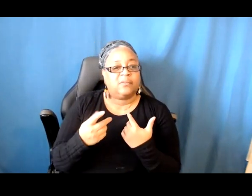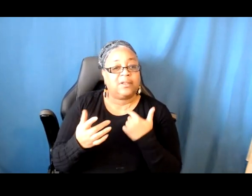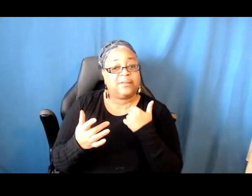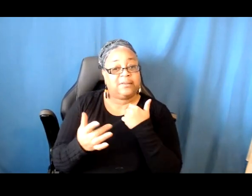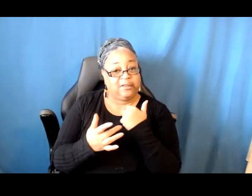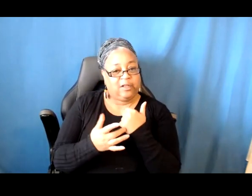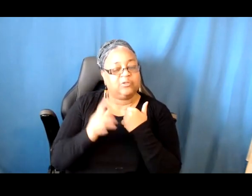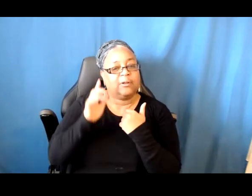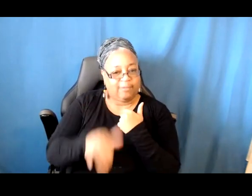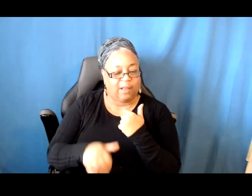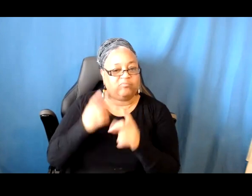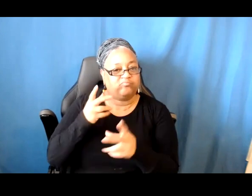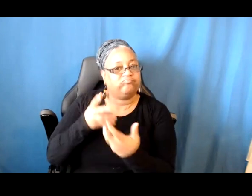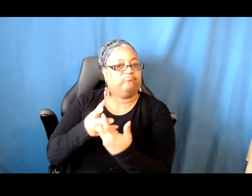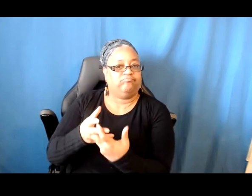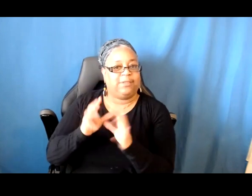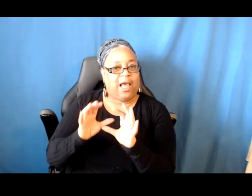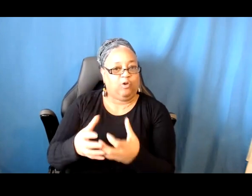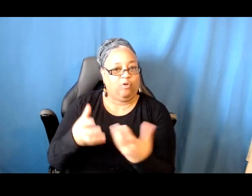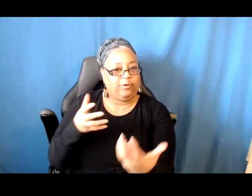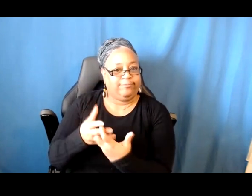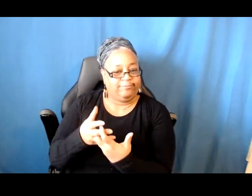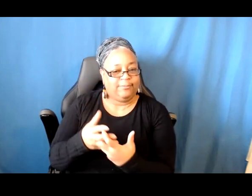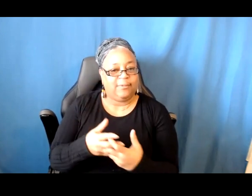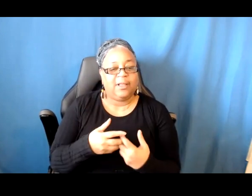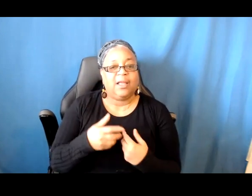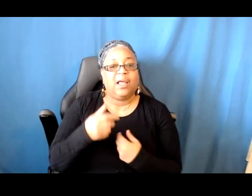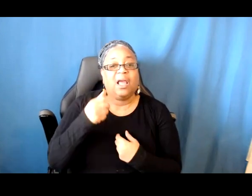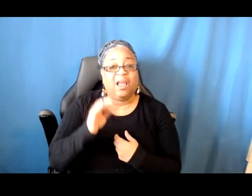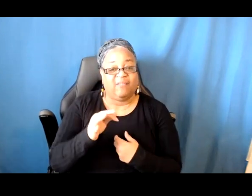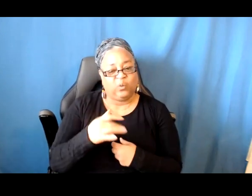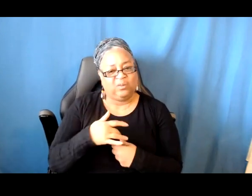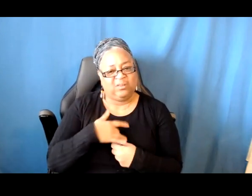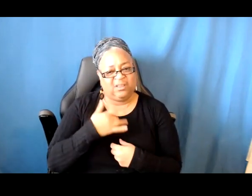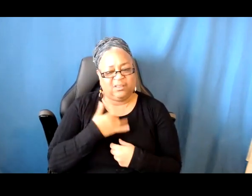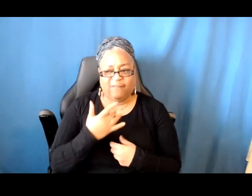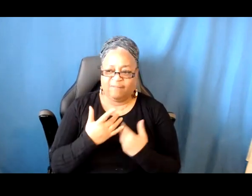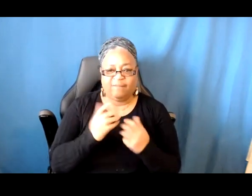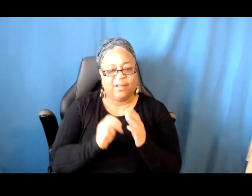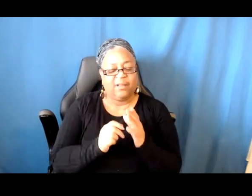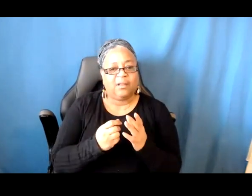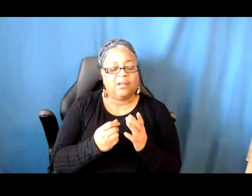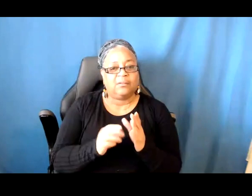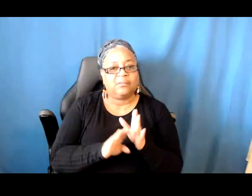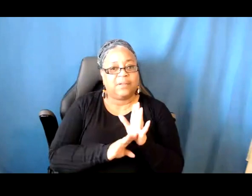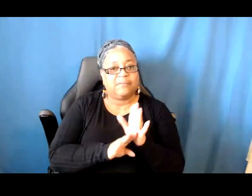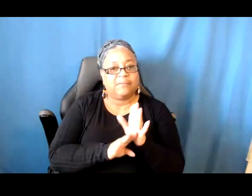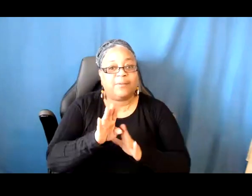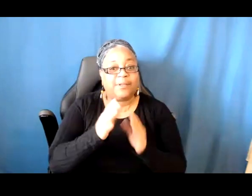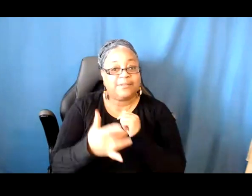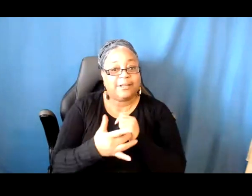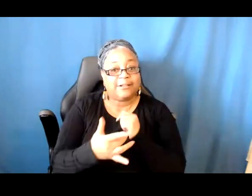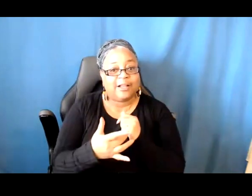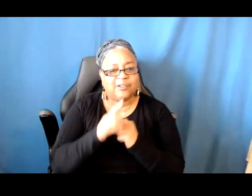category. If you're really centering the use of emerging technology in the work, if this sort of immersive experience is really